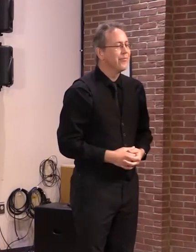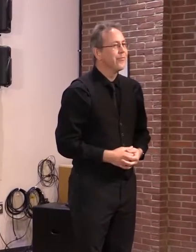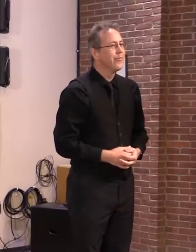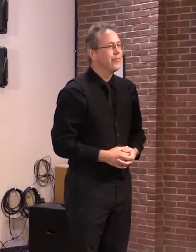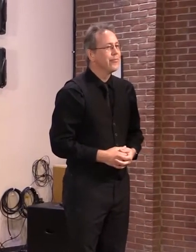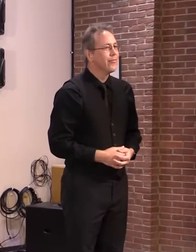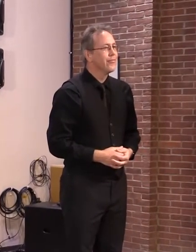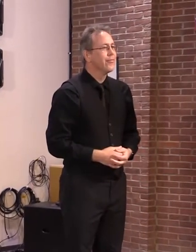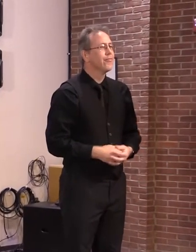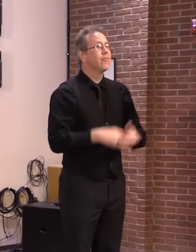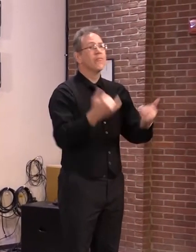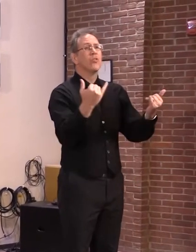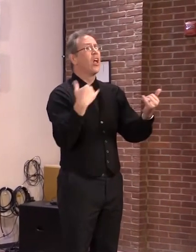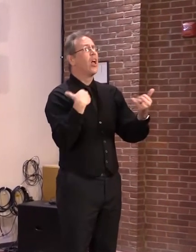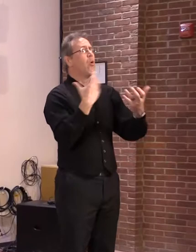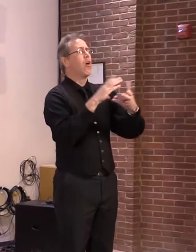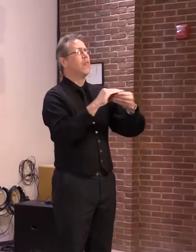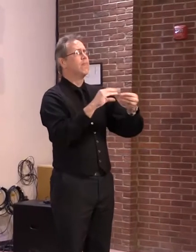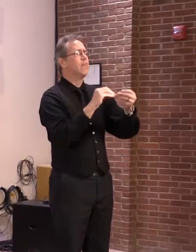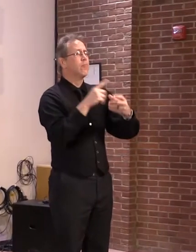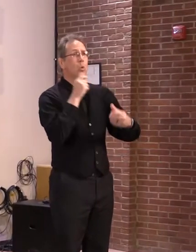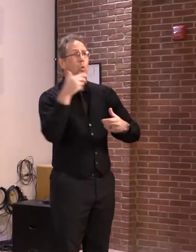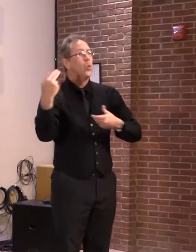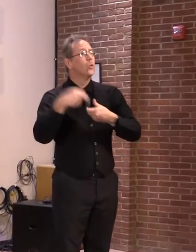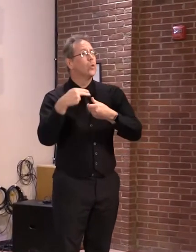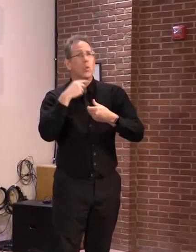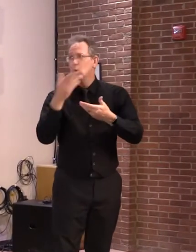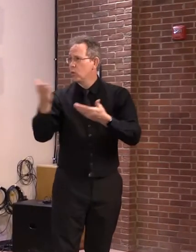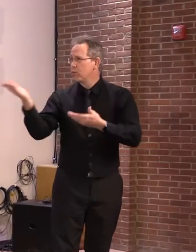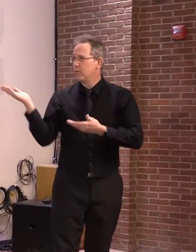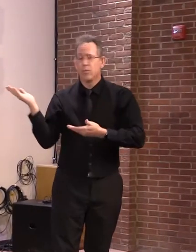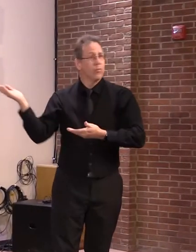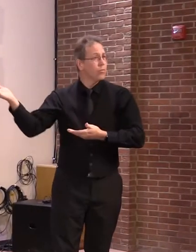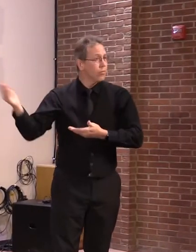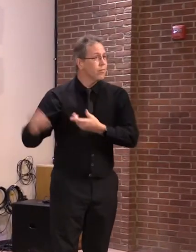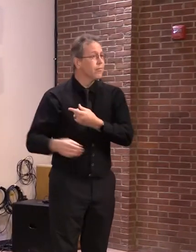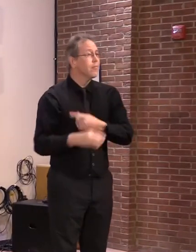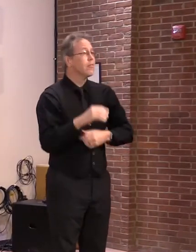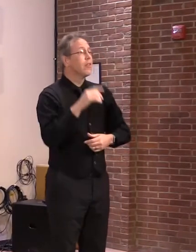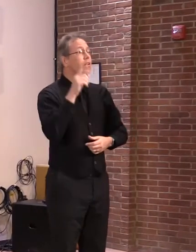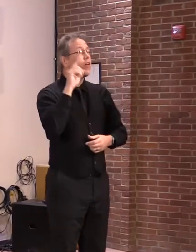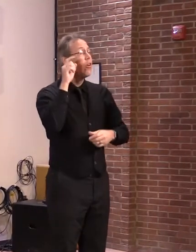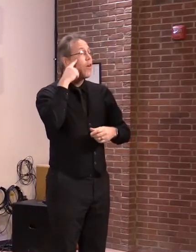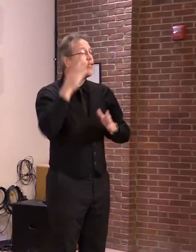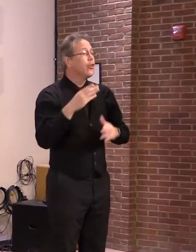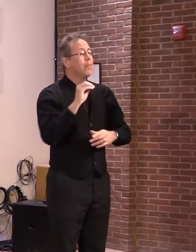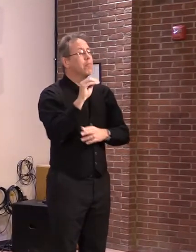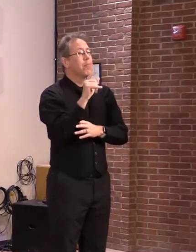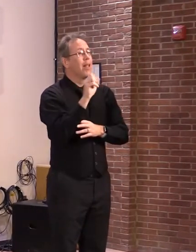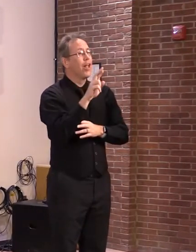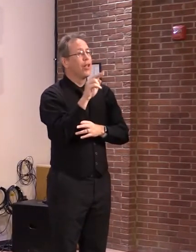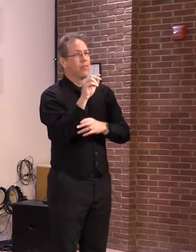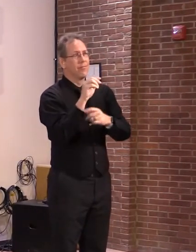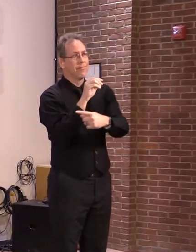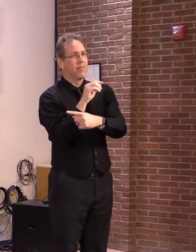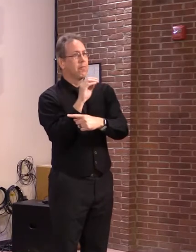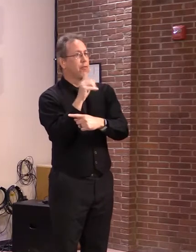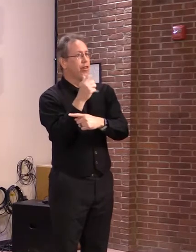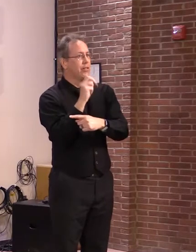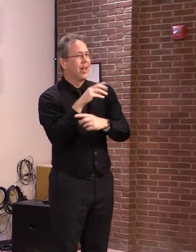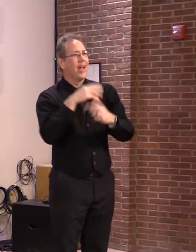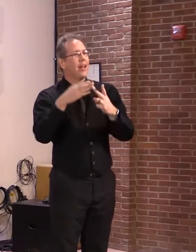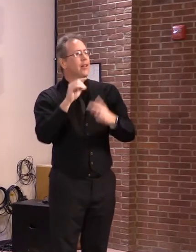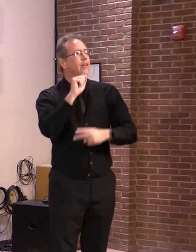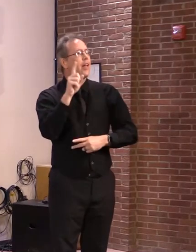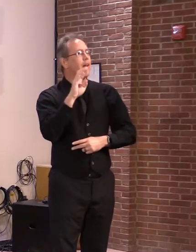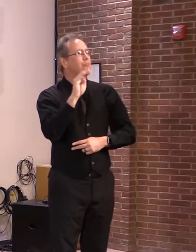Today, I'm joined by Mayor Moreau Weinberger of Burlington, as well as the Executive Director of the Vermont League of Cities and Towns, Ted Brady,